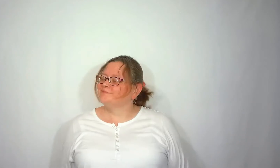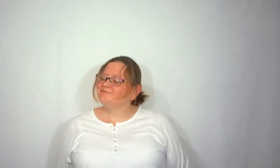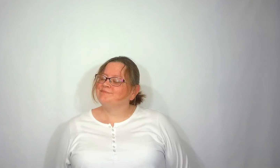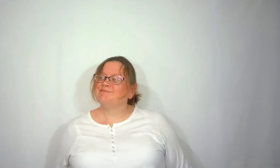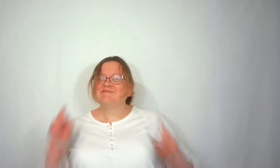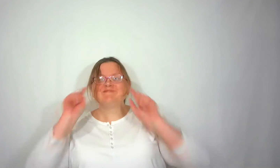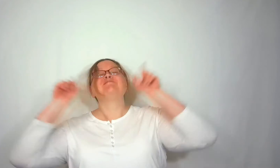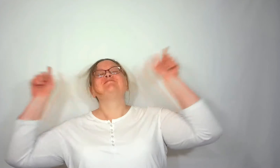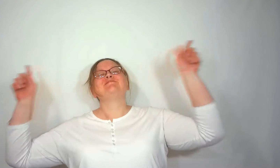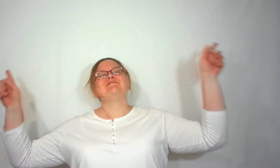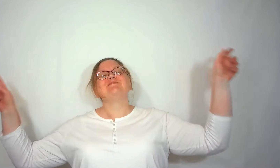and see